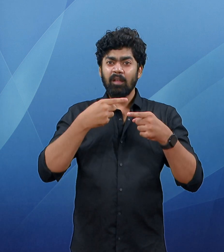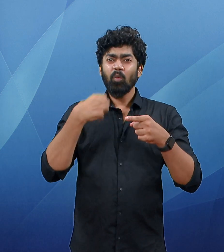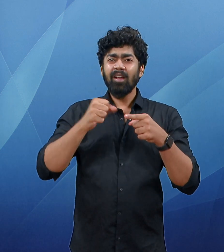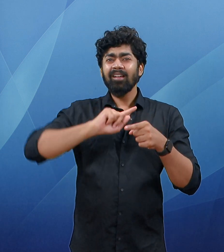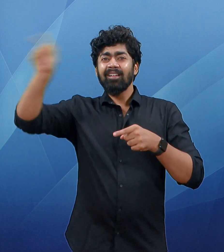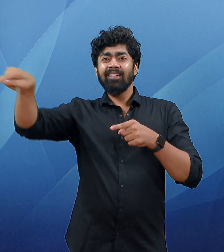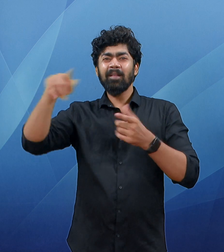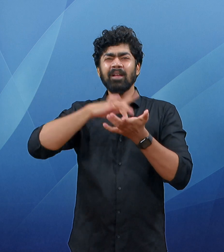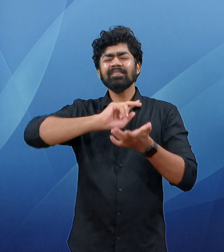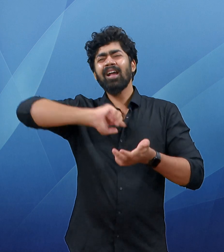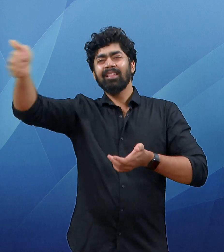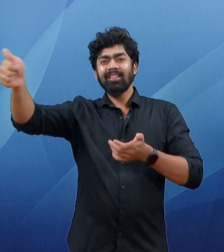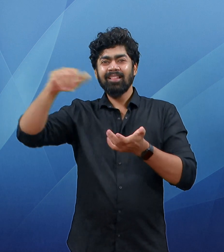depending on where they are